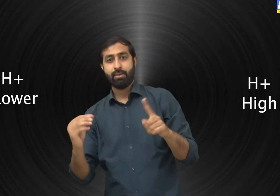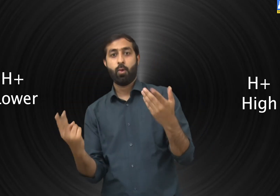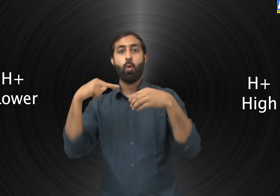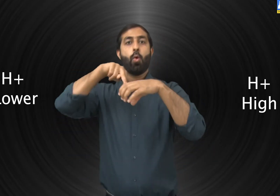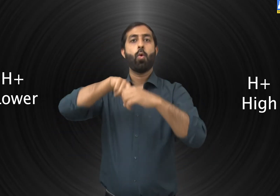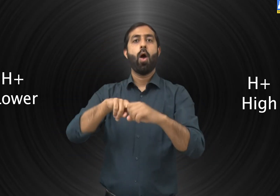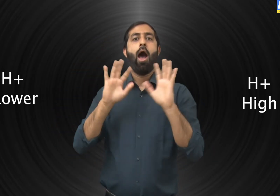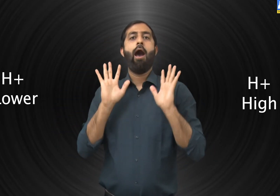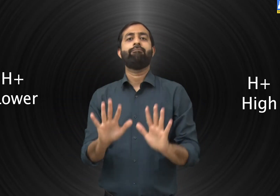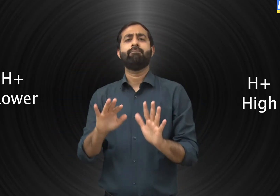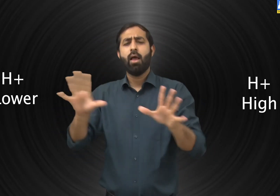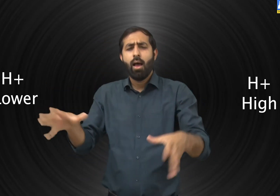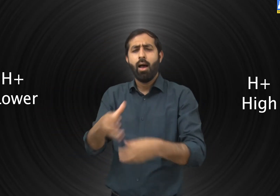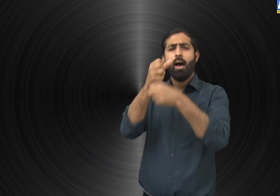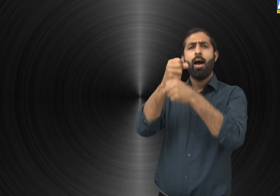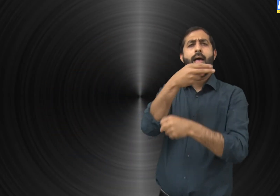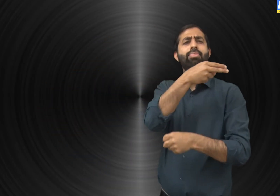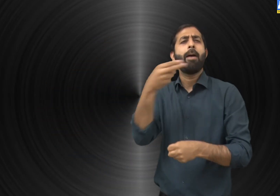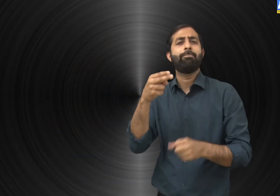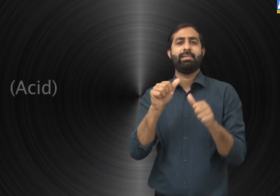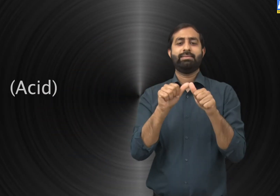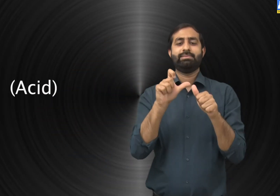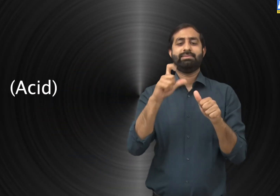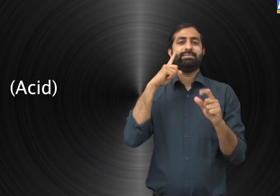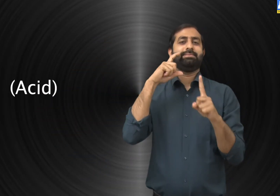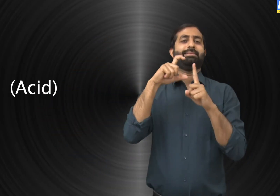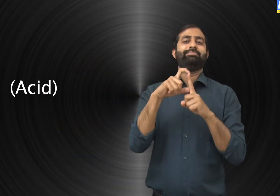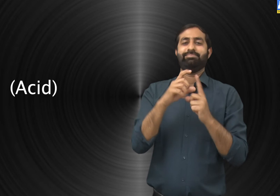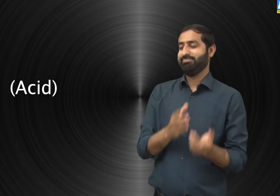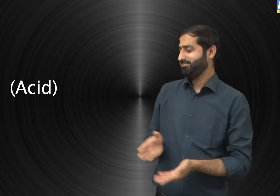hydrogen ions is high, then the strength of an acid also becomes high.